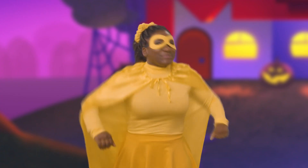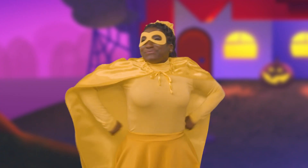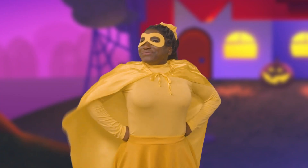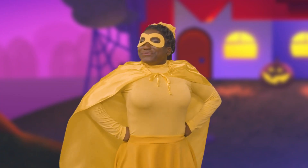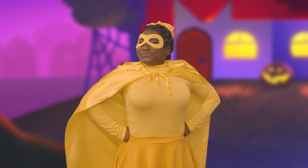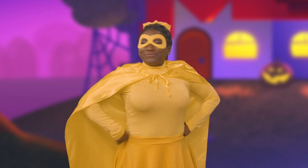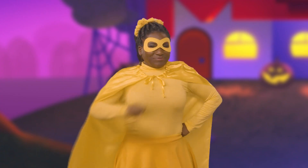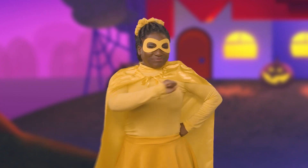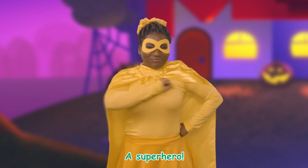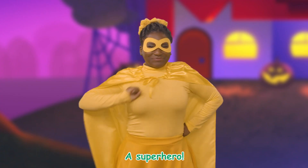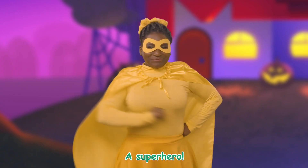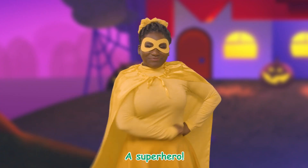A superhero!